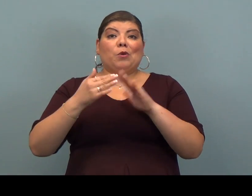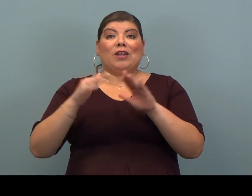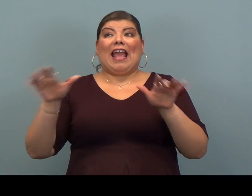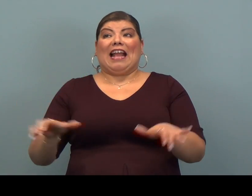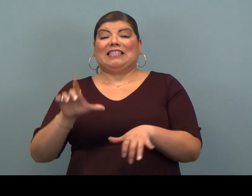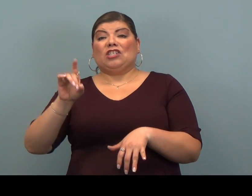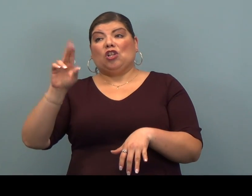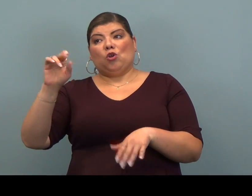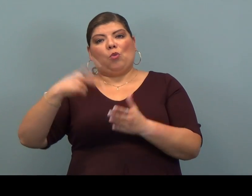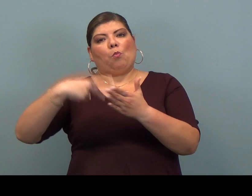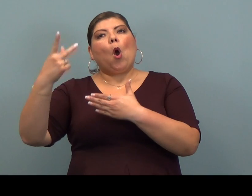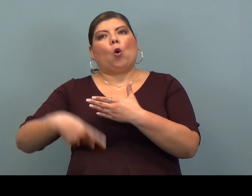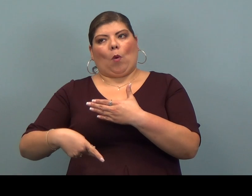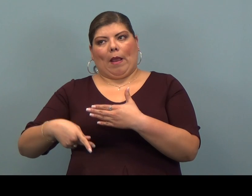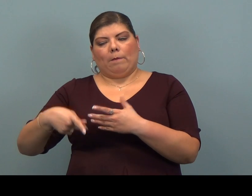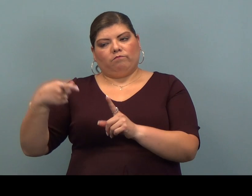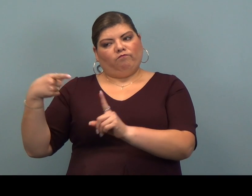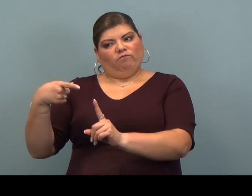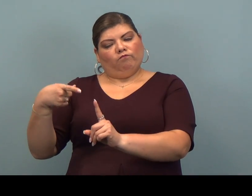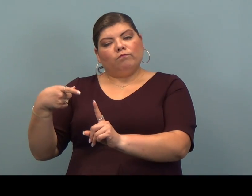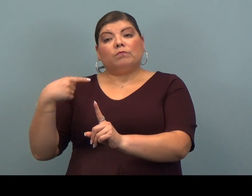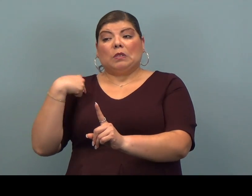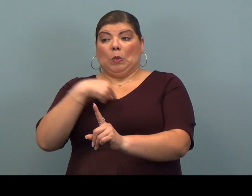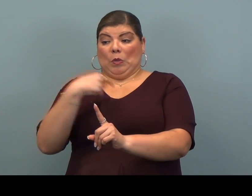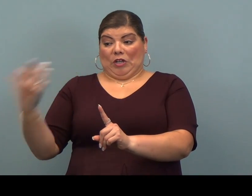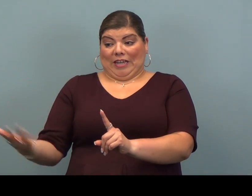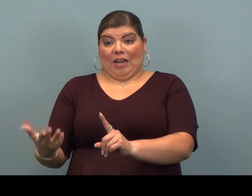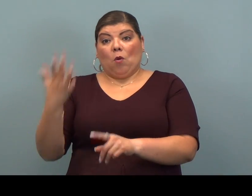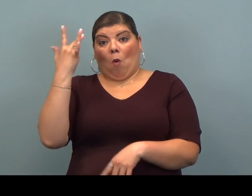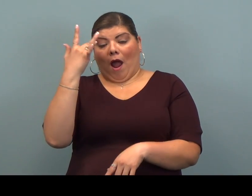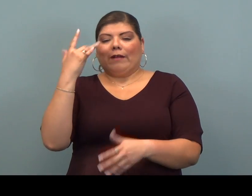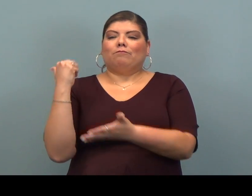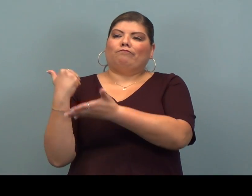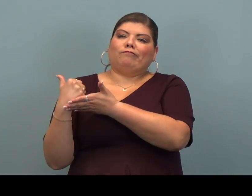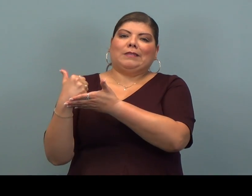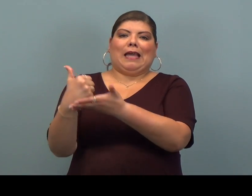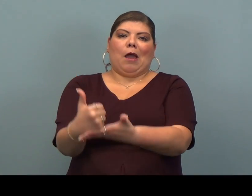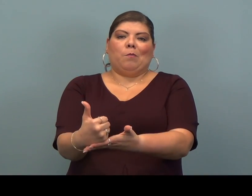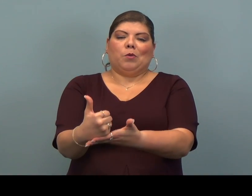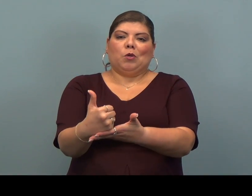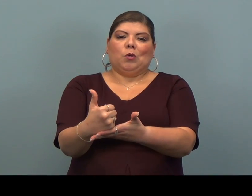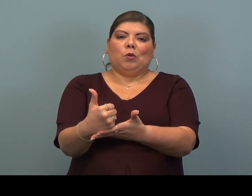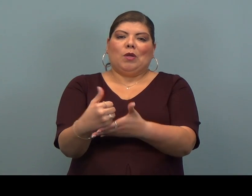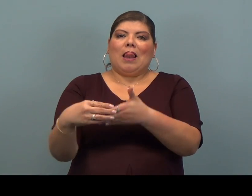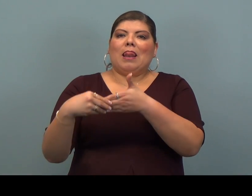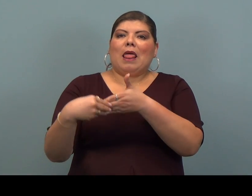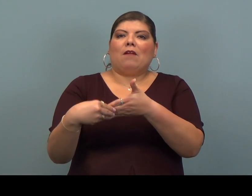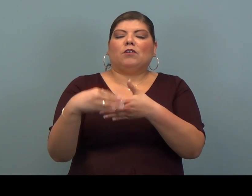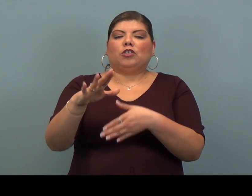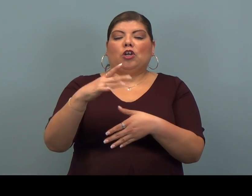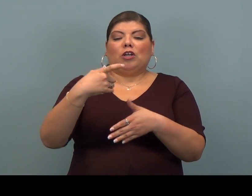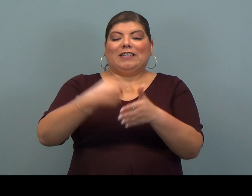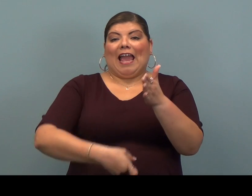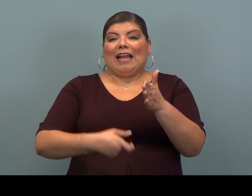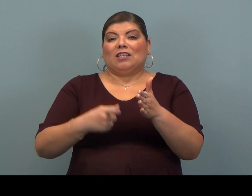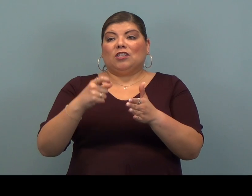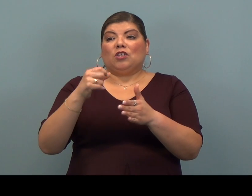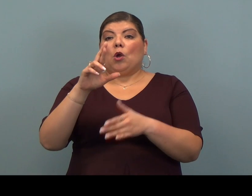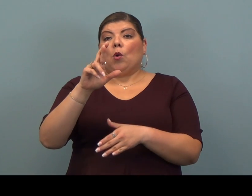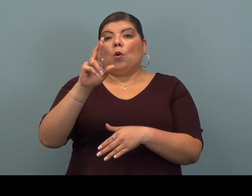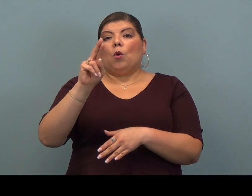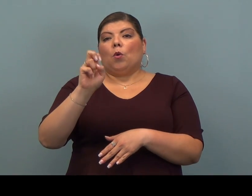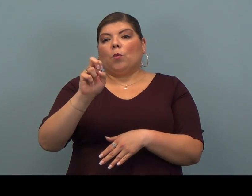Action Duluth program. And we are here to help you leverage your tax refund